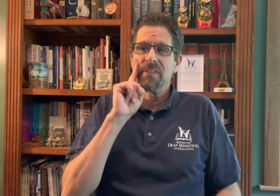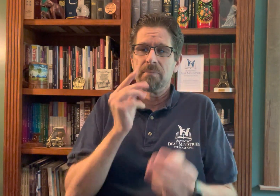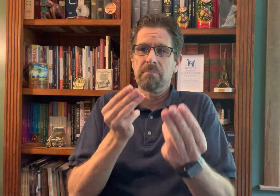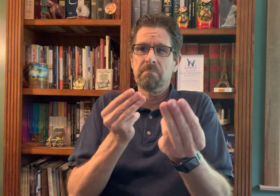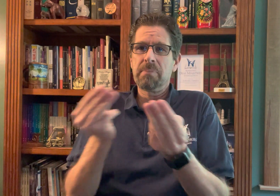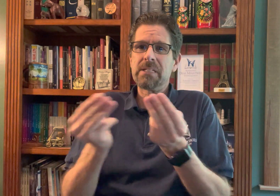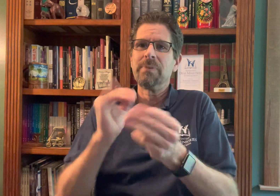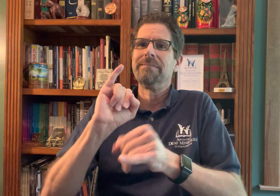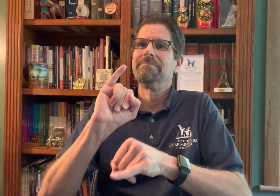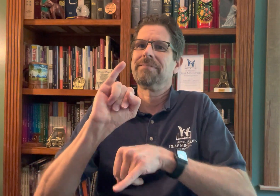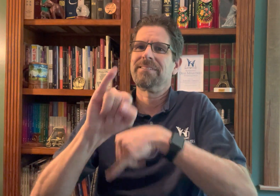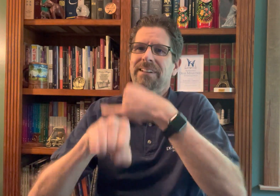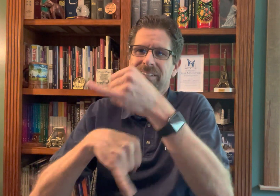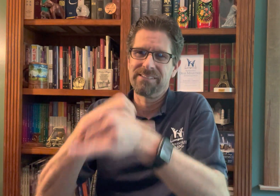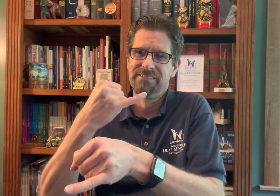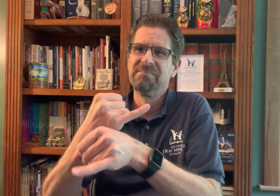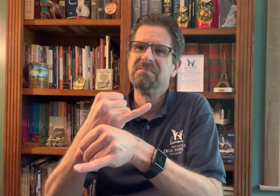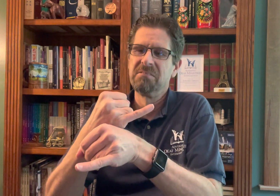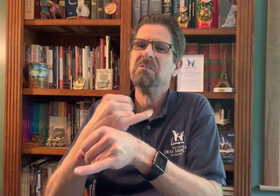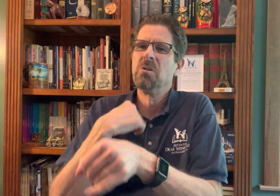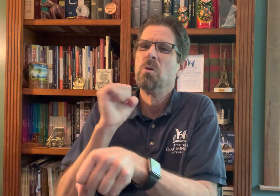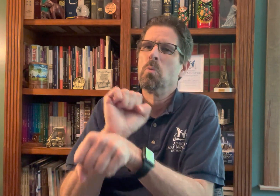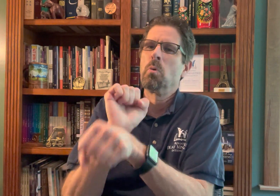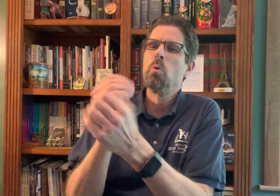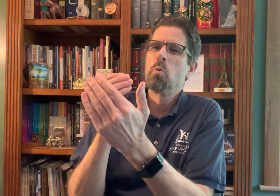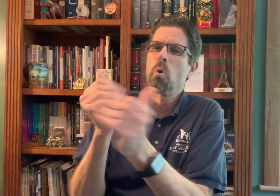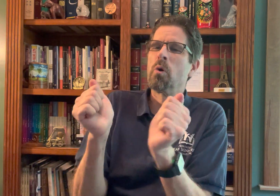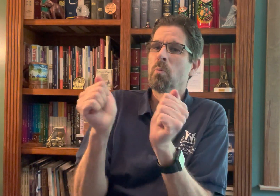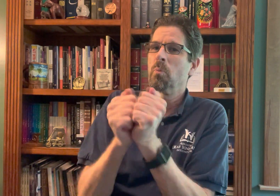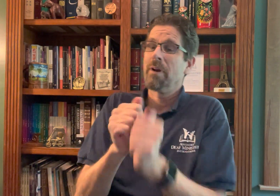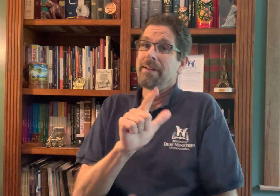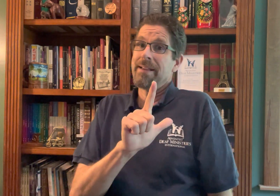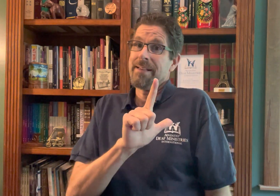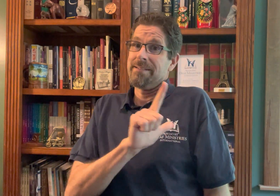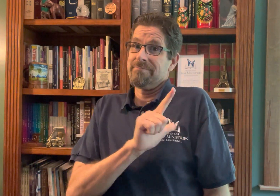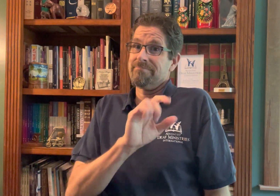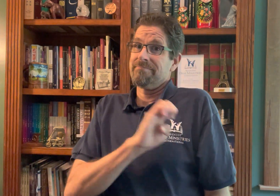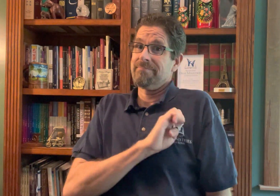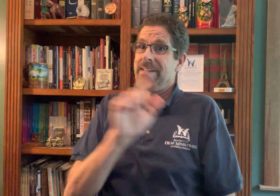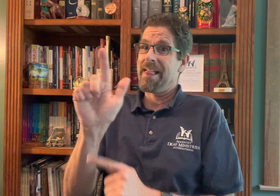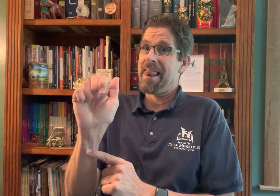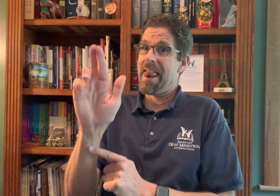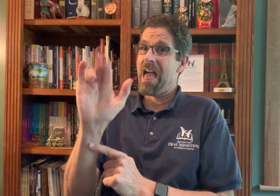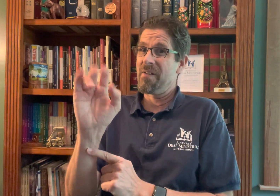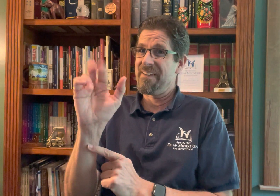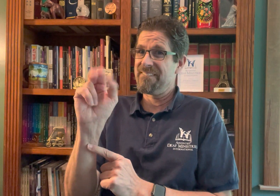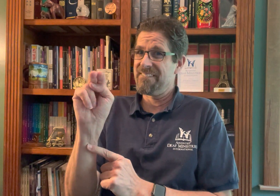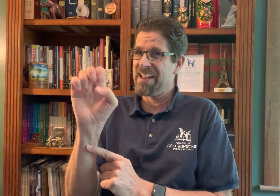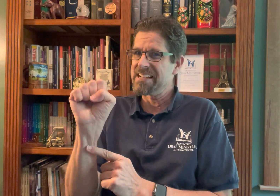Aventus Deaf Ministries International is a part of APM.